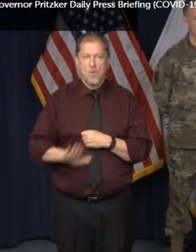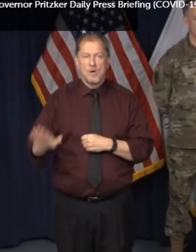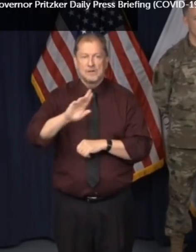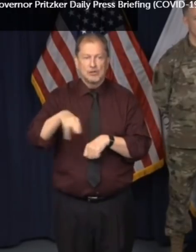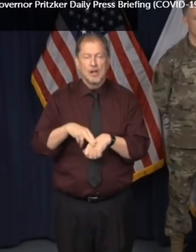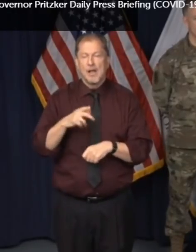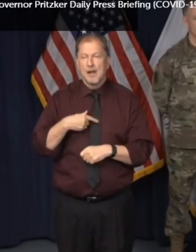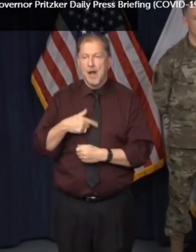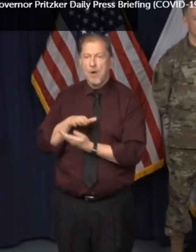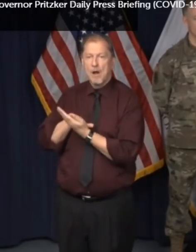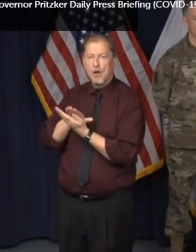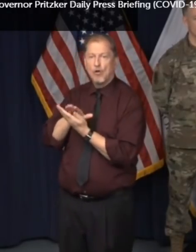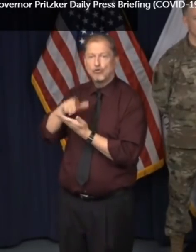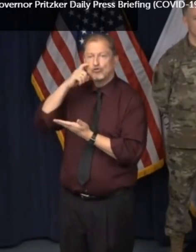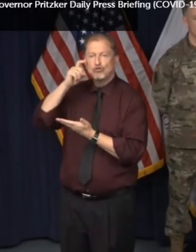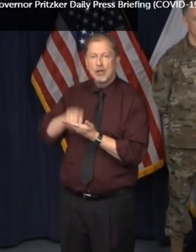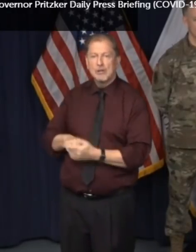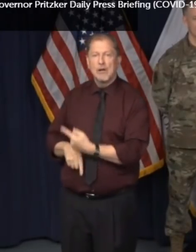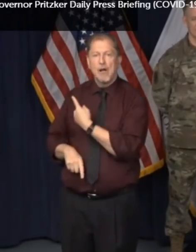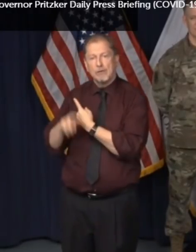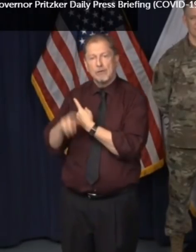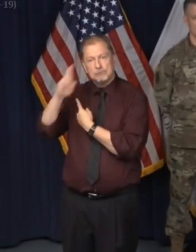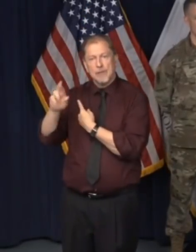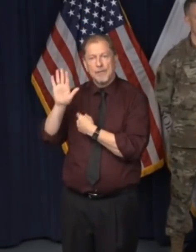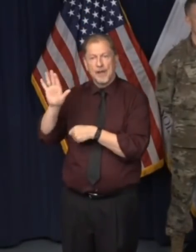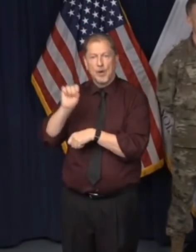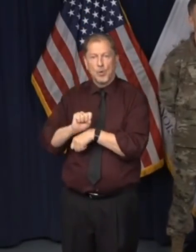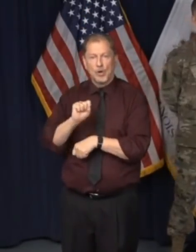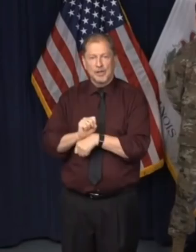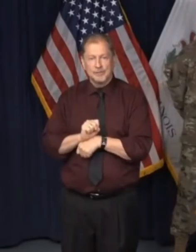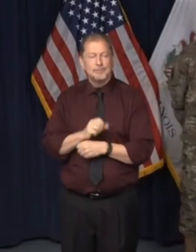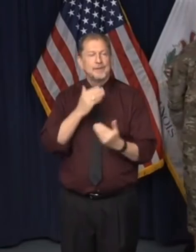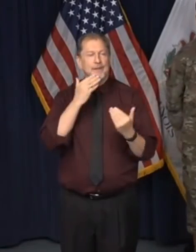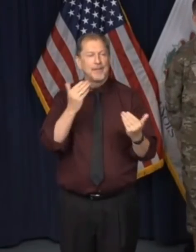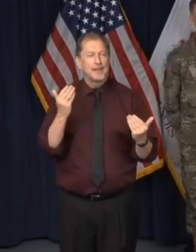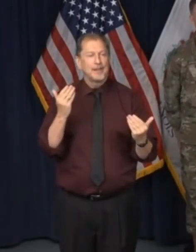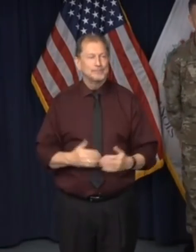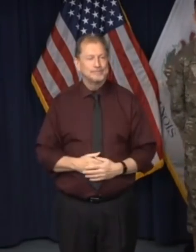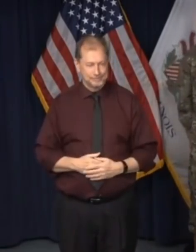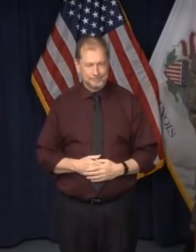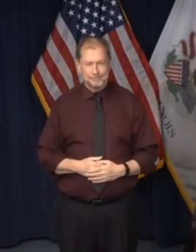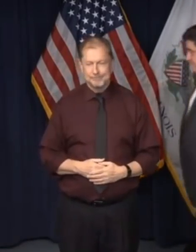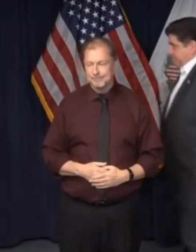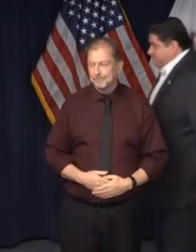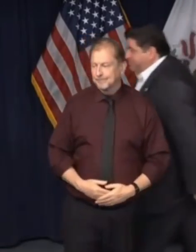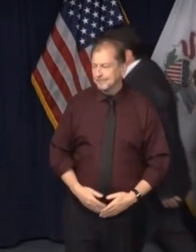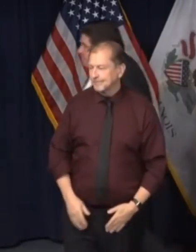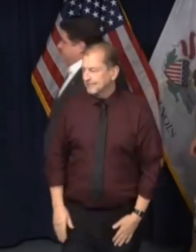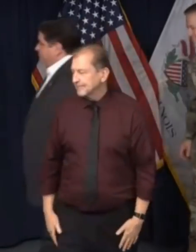recognize the amazing work that they do. Thank you all very much. Thanks, sir.